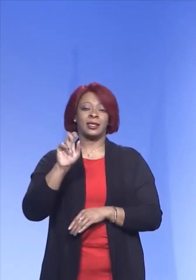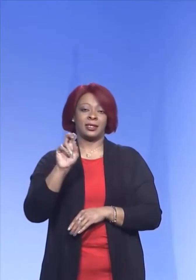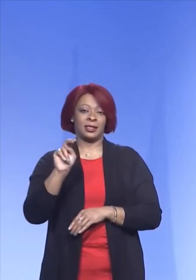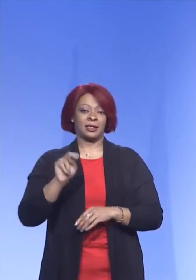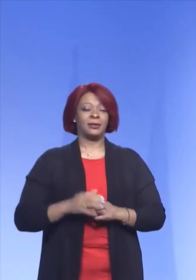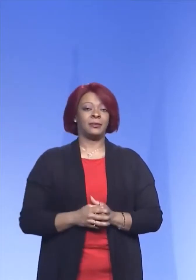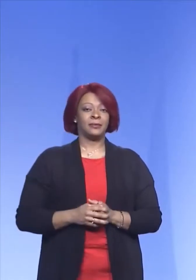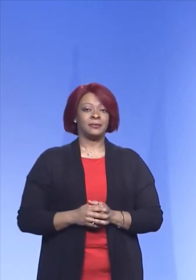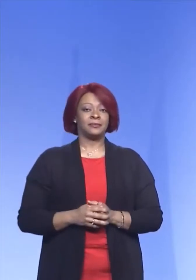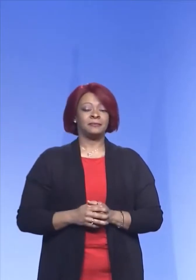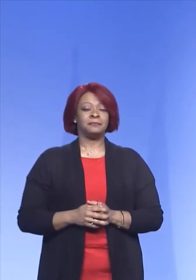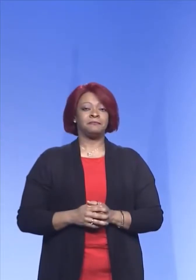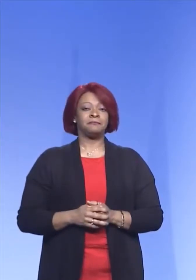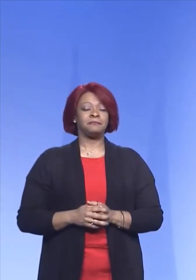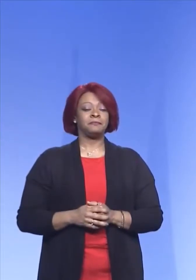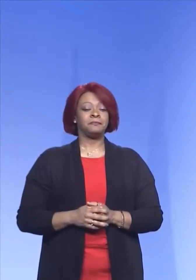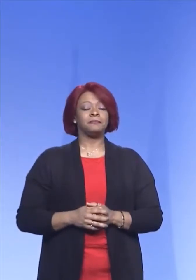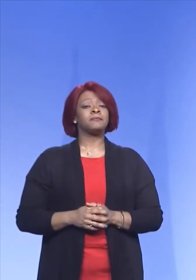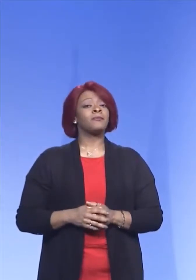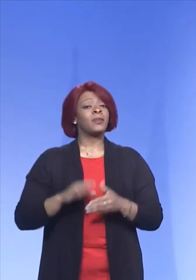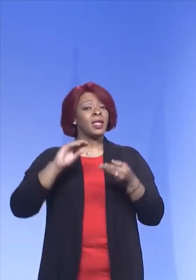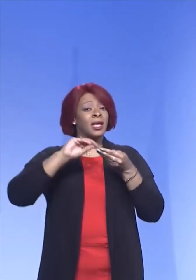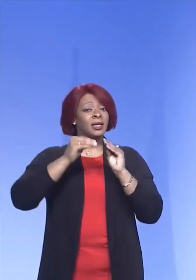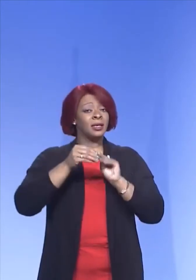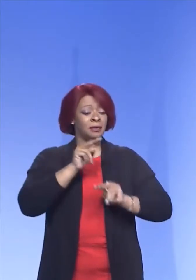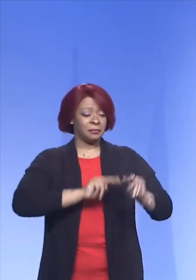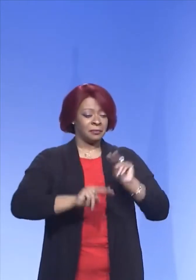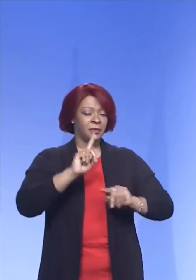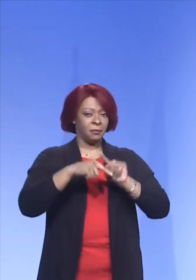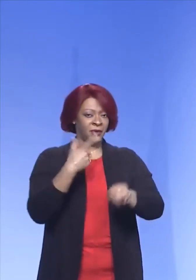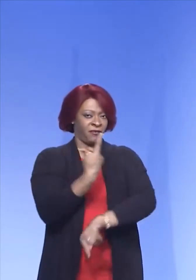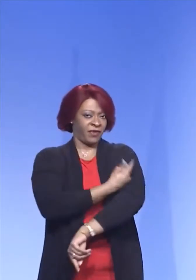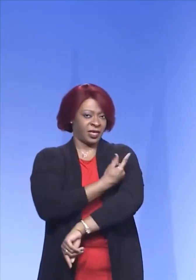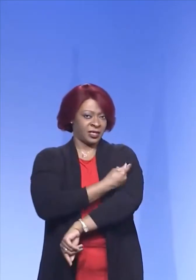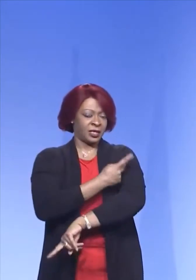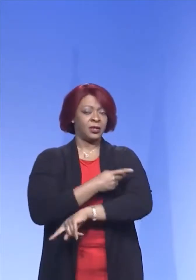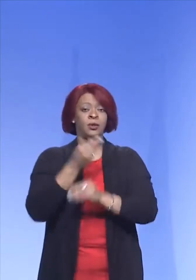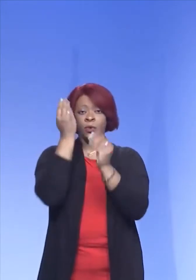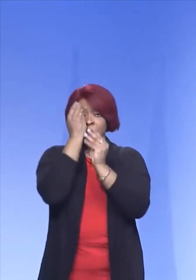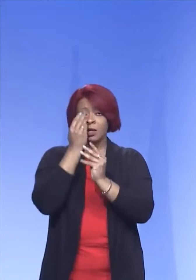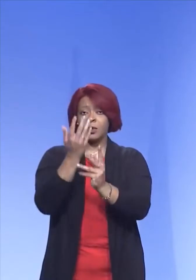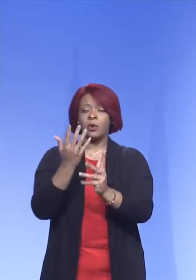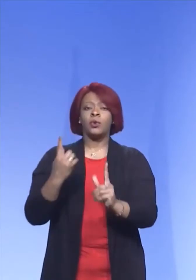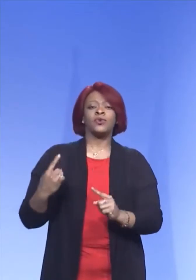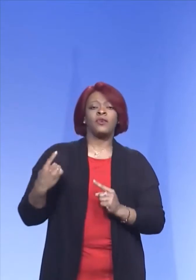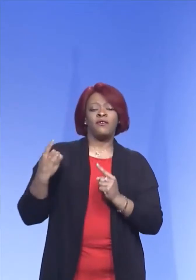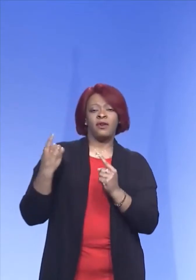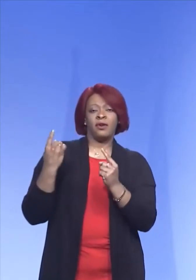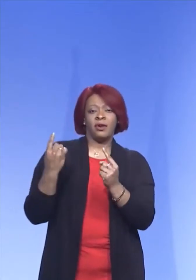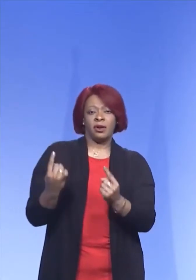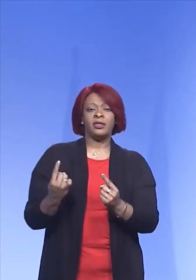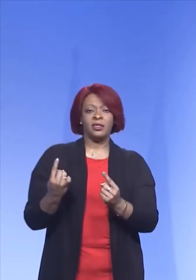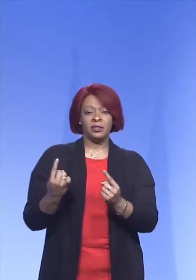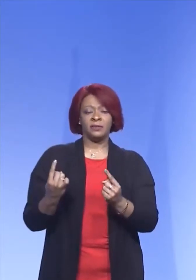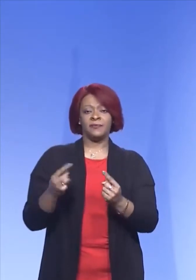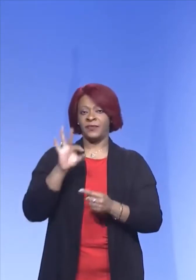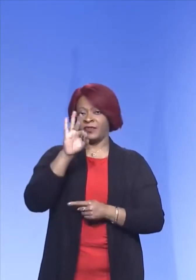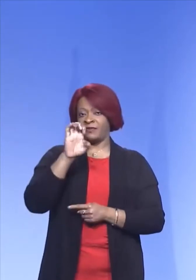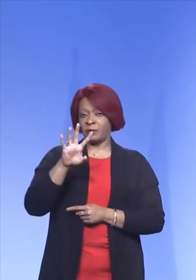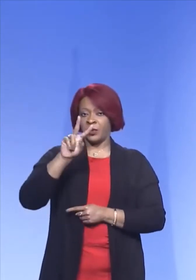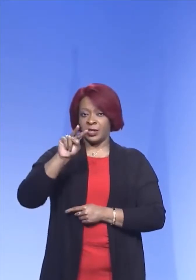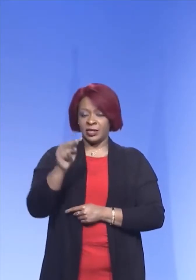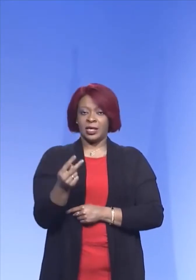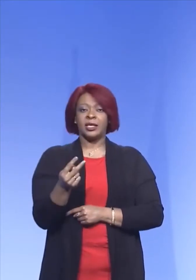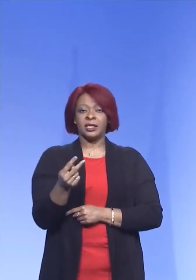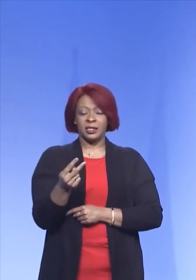Looking at some of the data about vaccinations, we can tell you that so far, as of February 2nd,